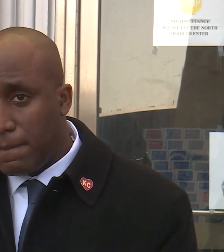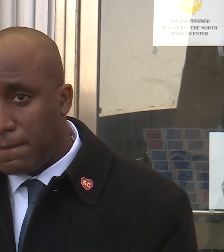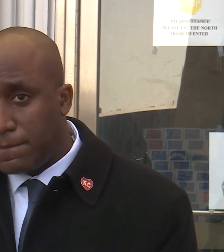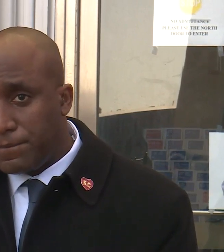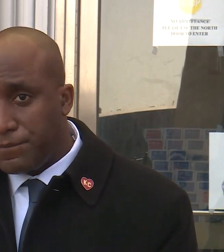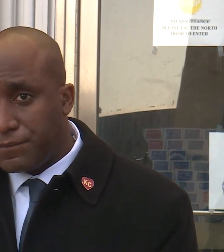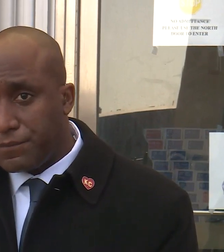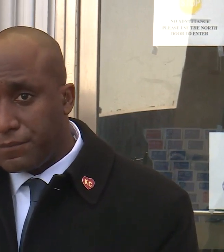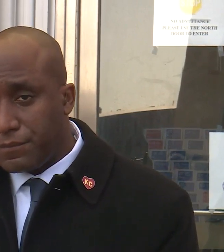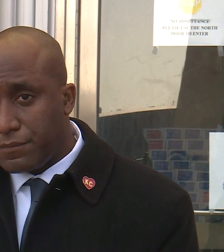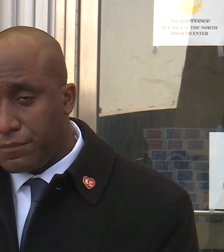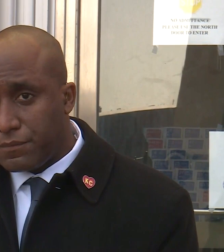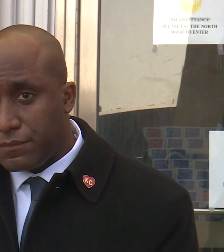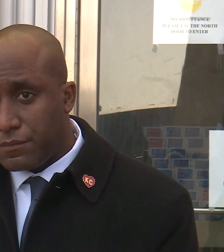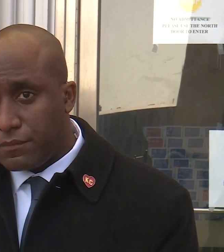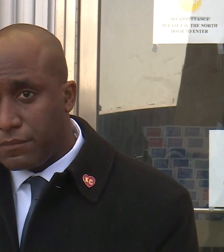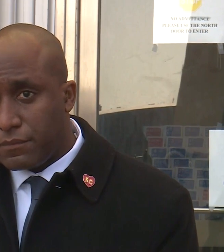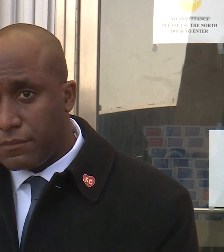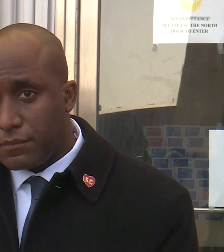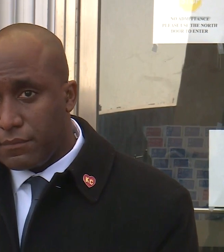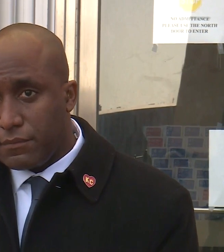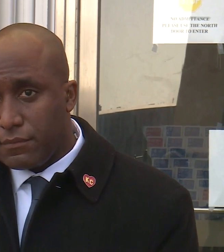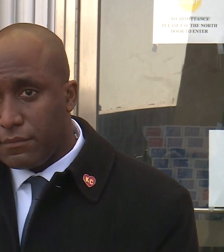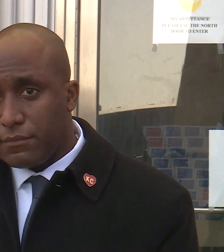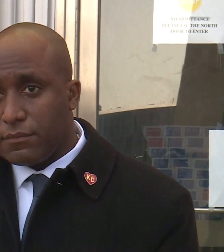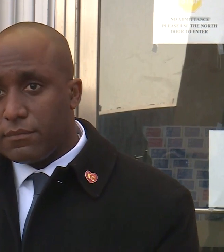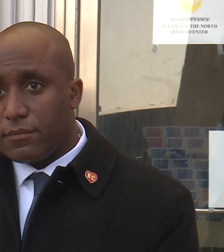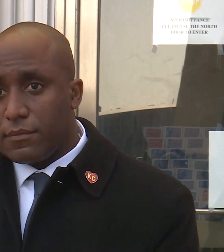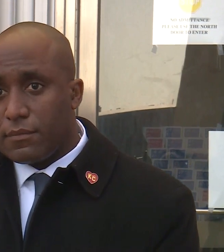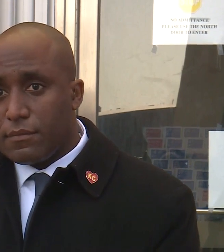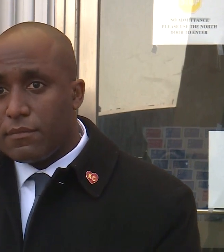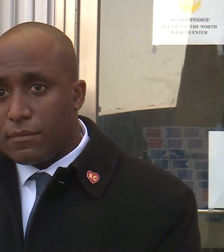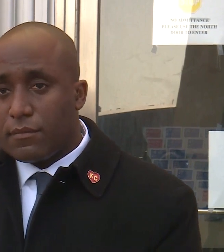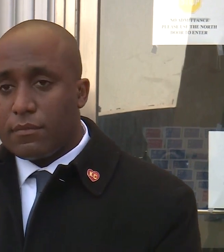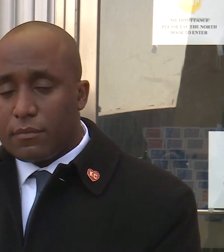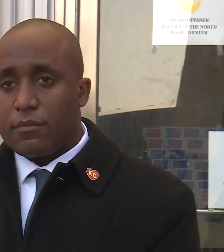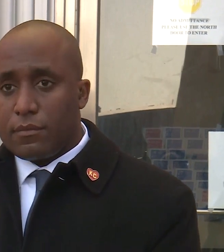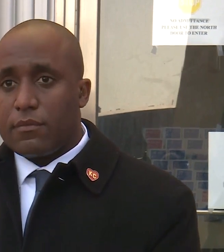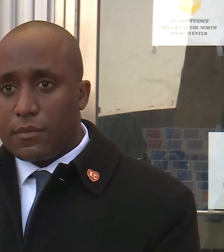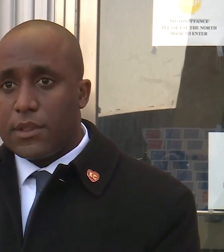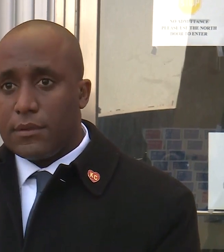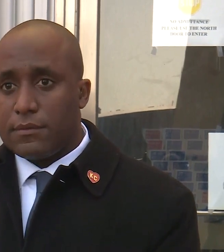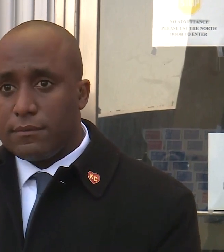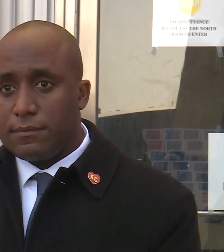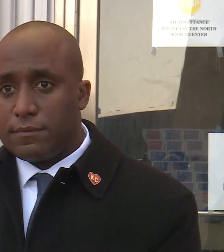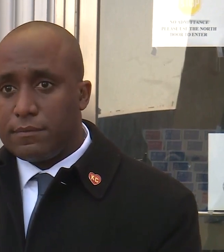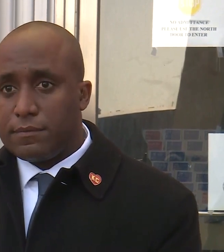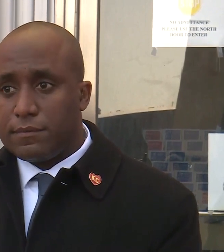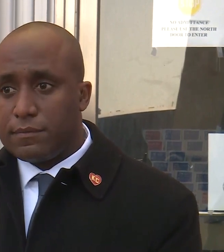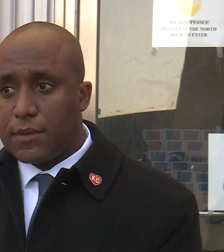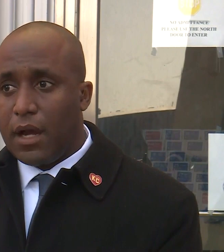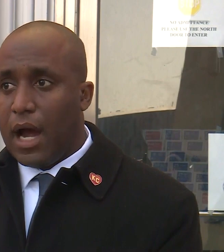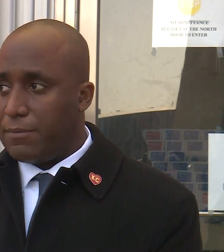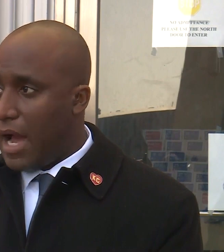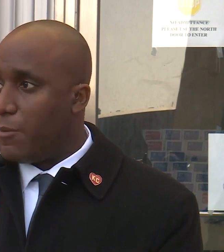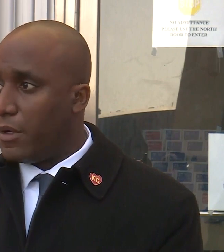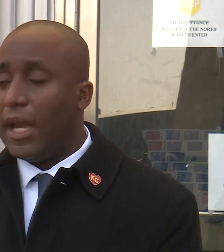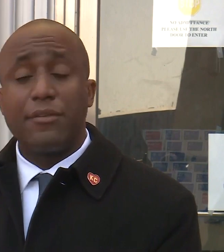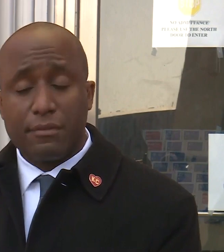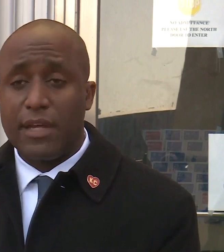Cityans in effect to cancel the Thanksgiving gatherings. They might land over your family, but...